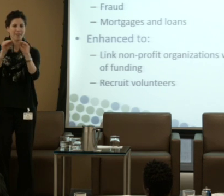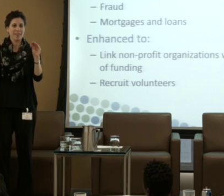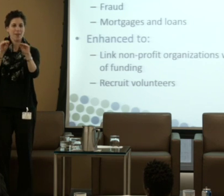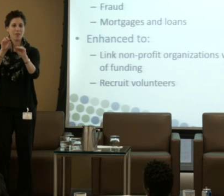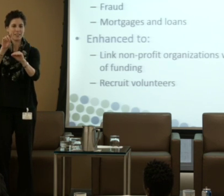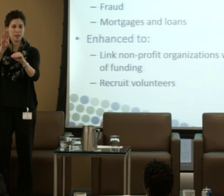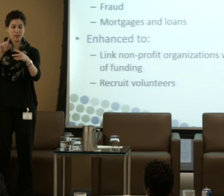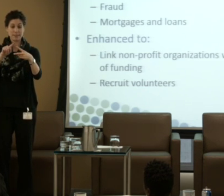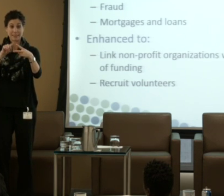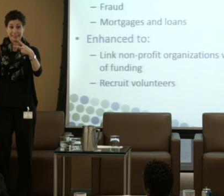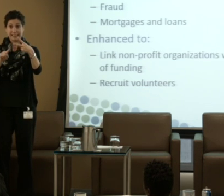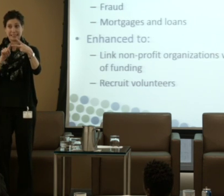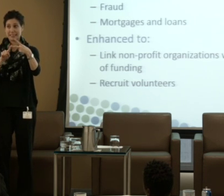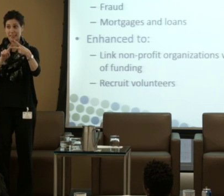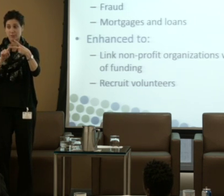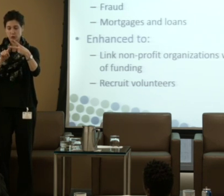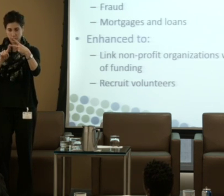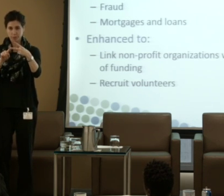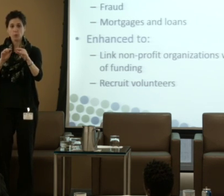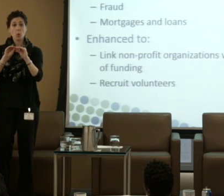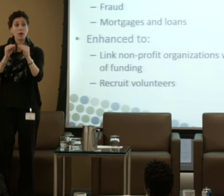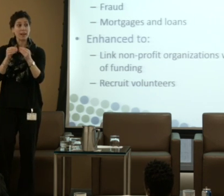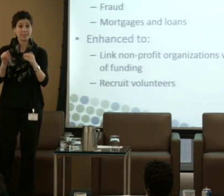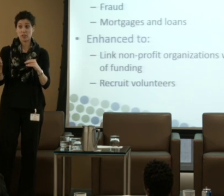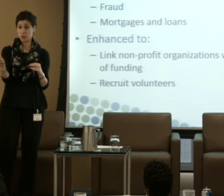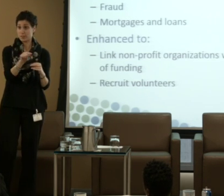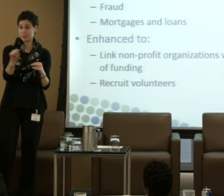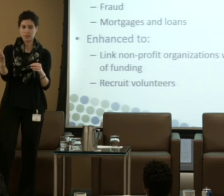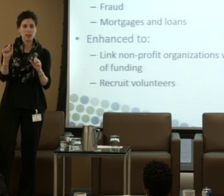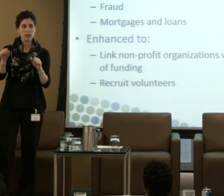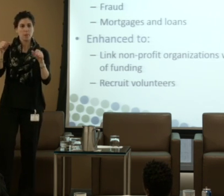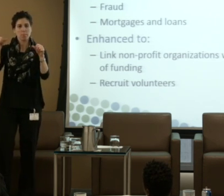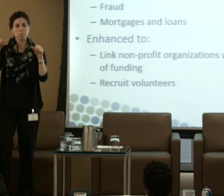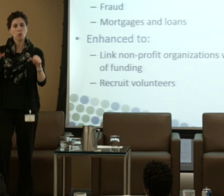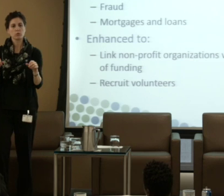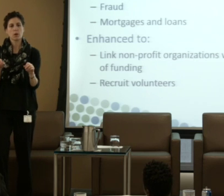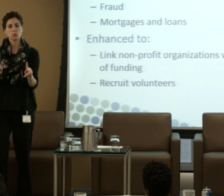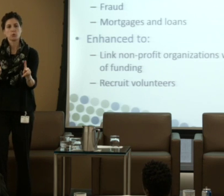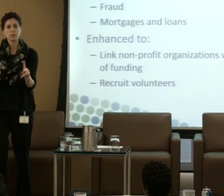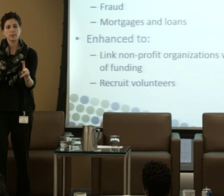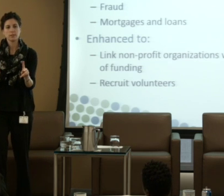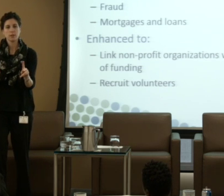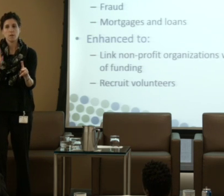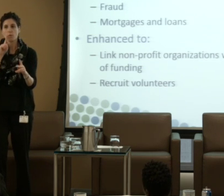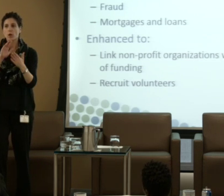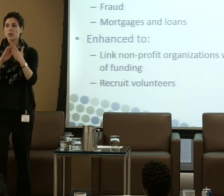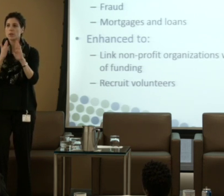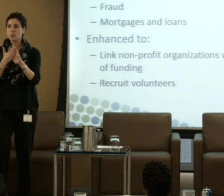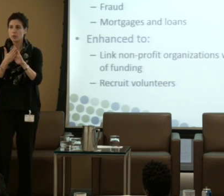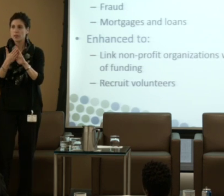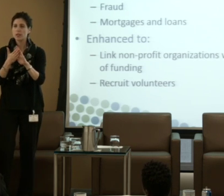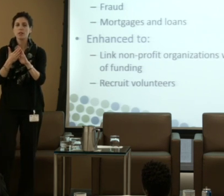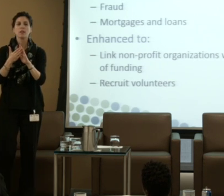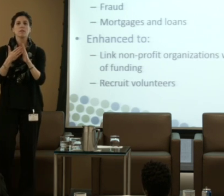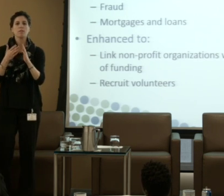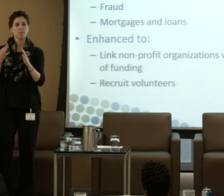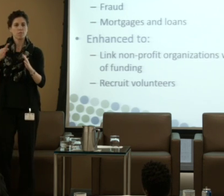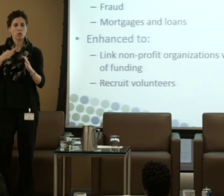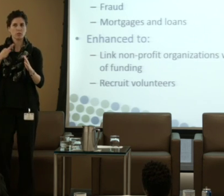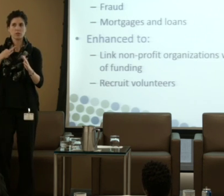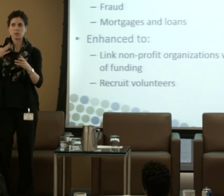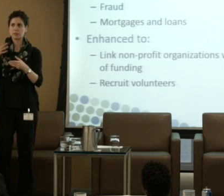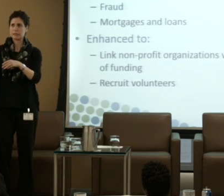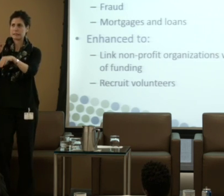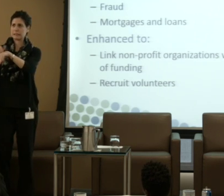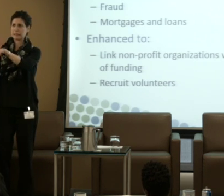The second feature is organizations will be able to post opportunities for community-based volunteers to engage in your